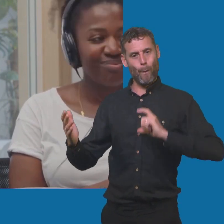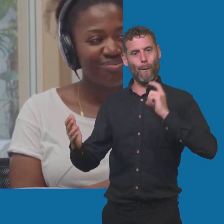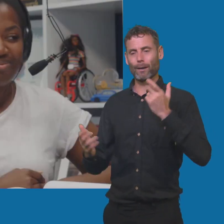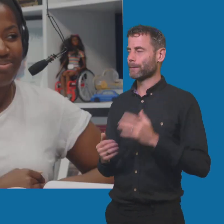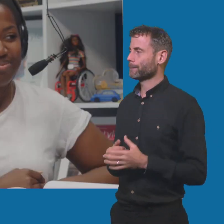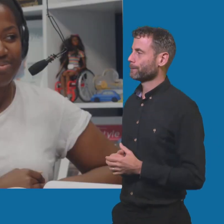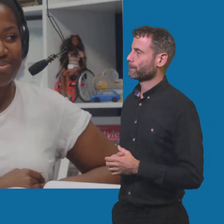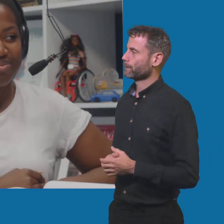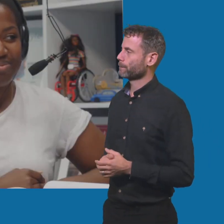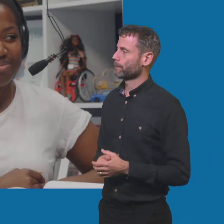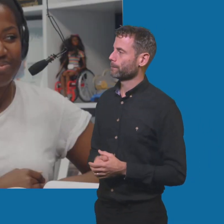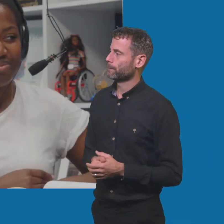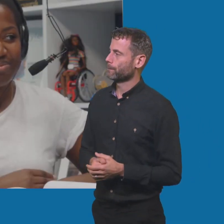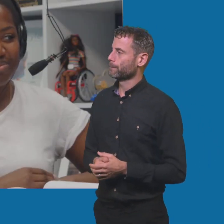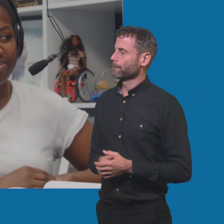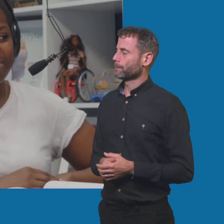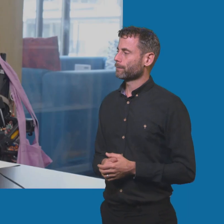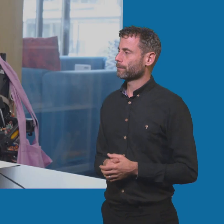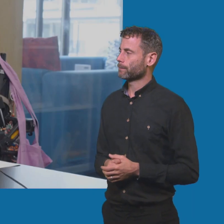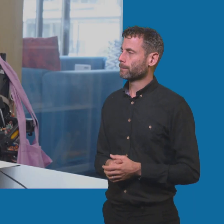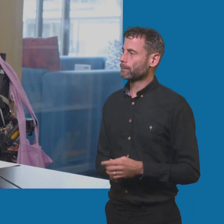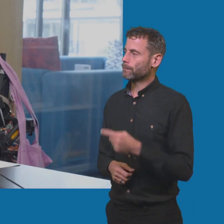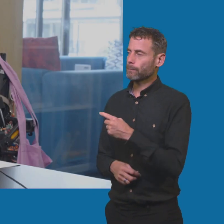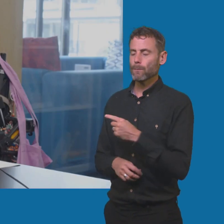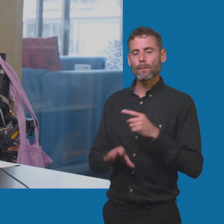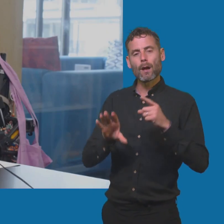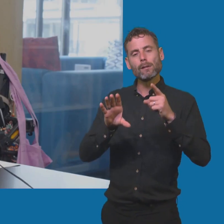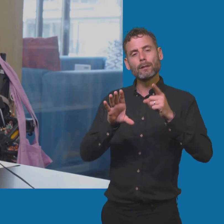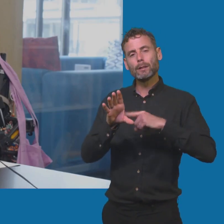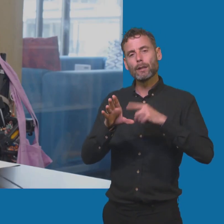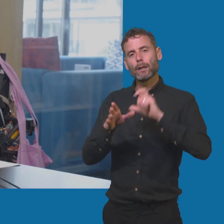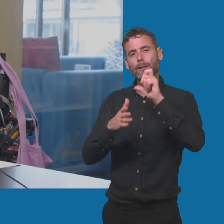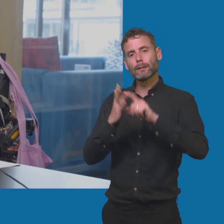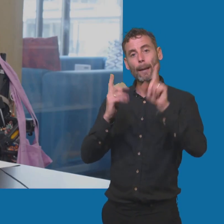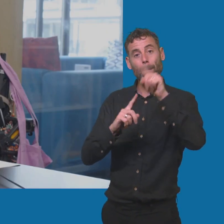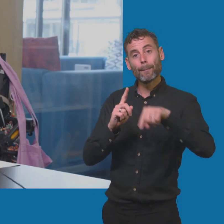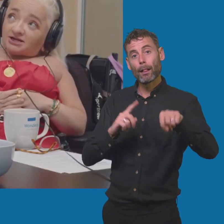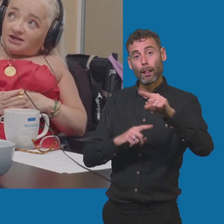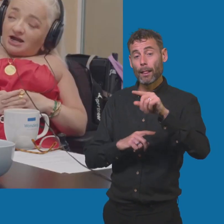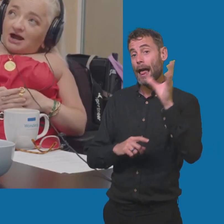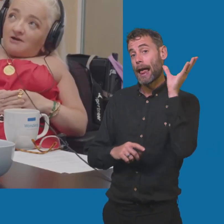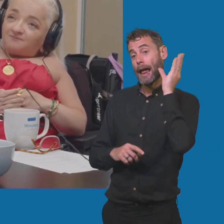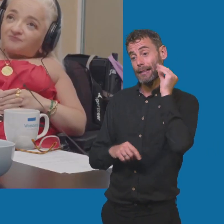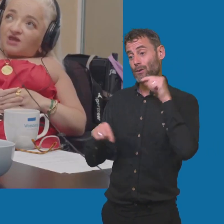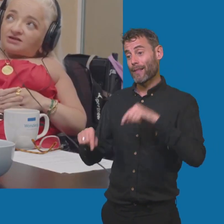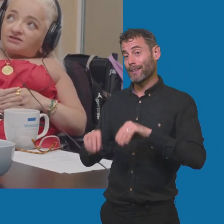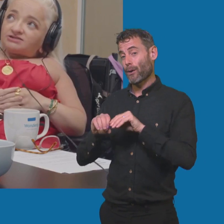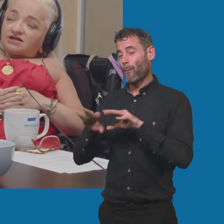There's probably going to be a lot of young disabled people listening to this podcast because we are down with the kids clearly. Yes. And